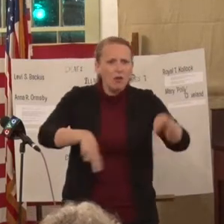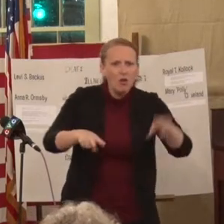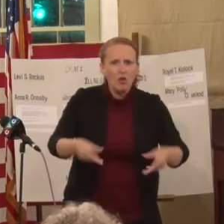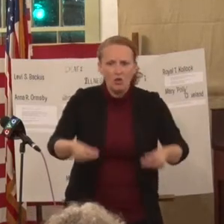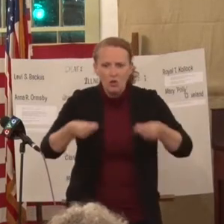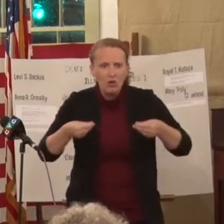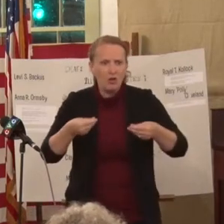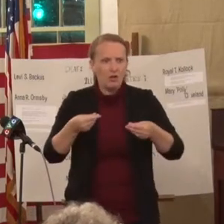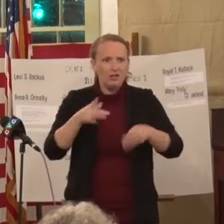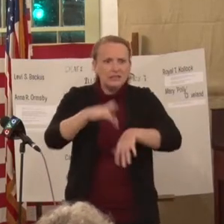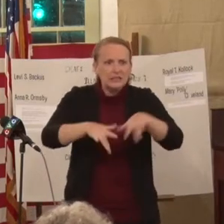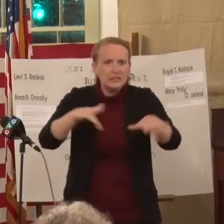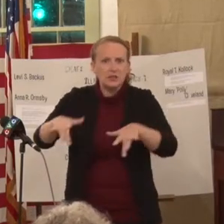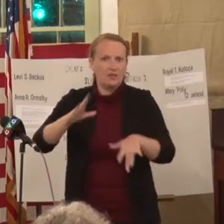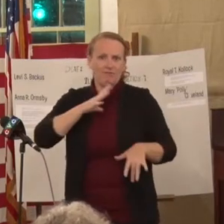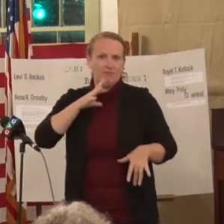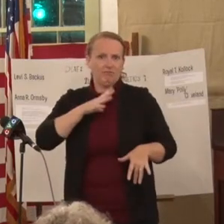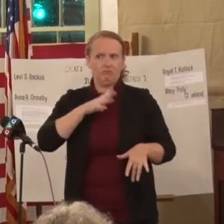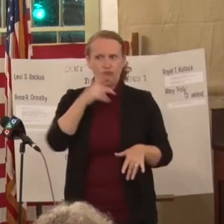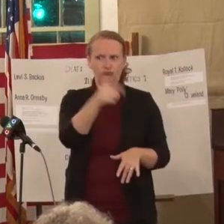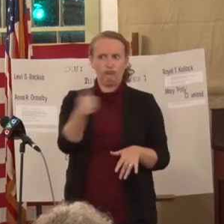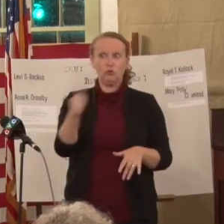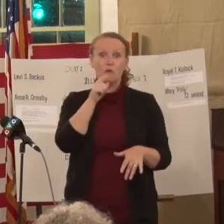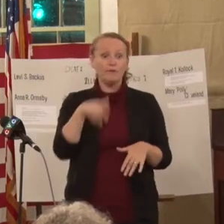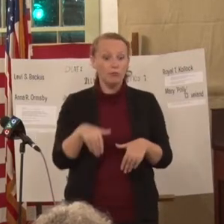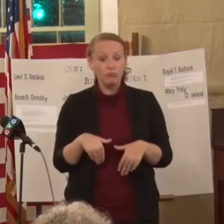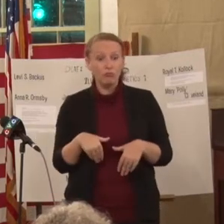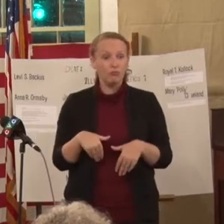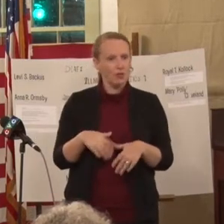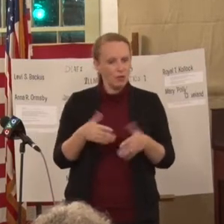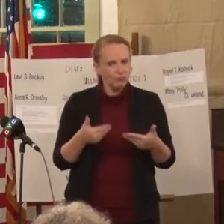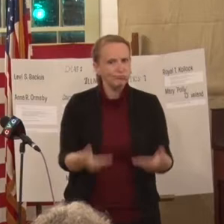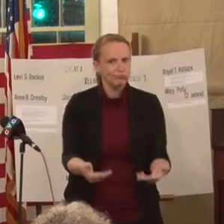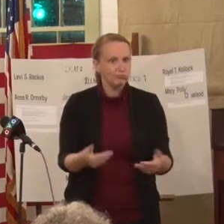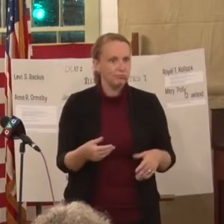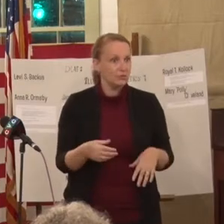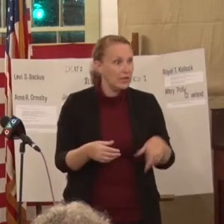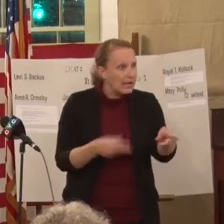up, touched, and looked at. So please. Have you seen this Bible?